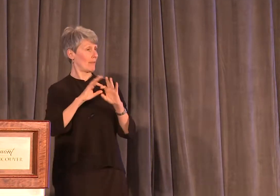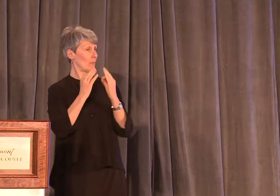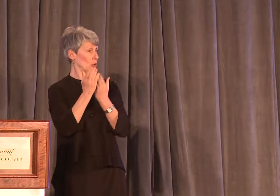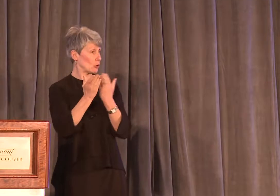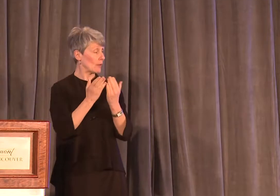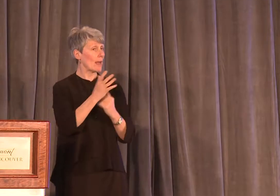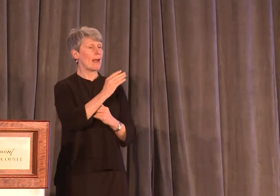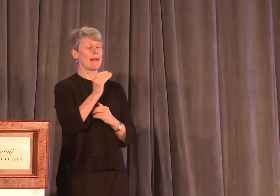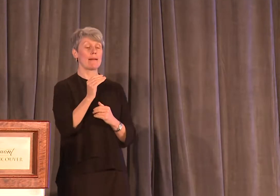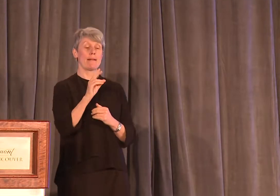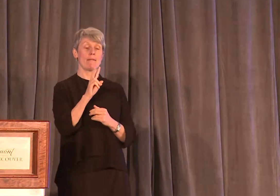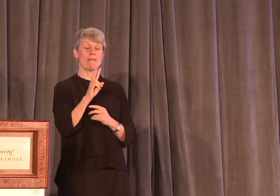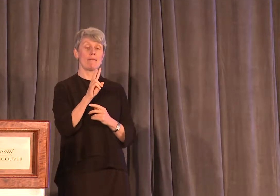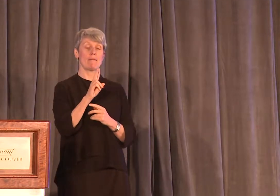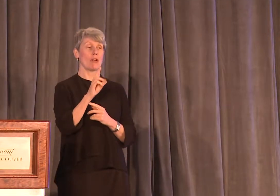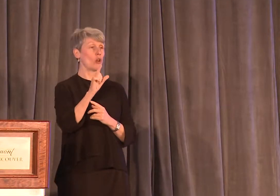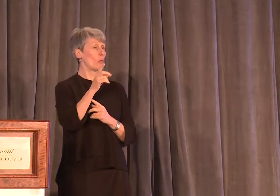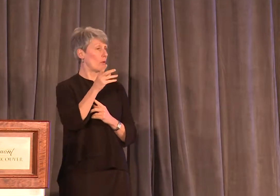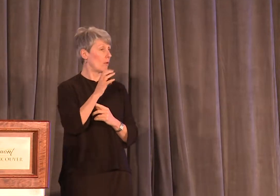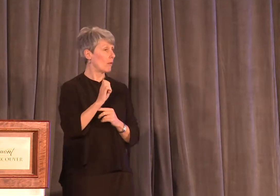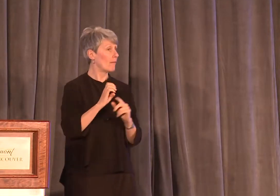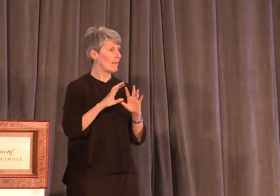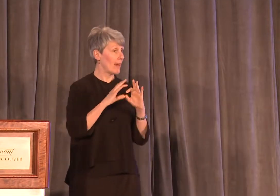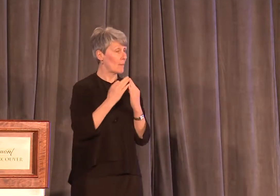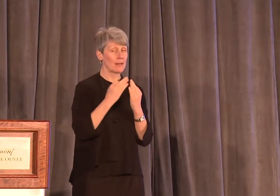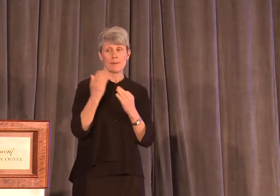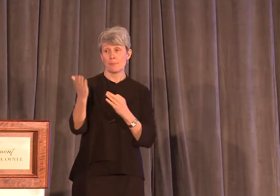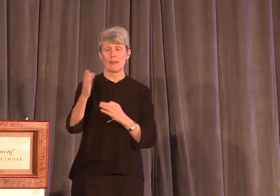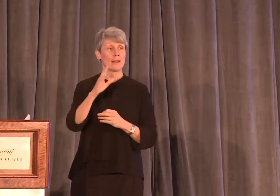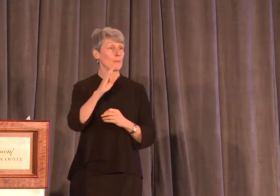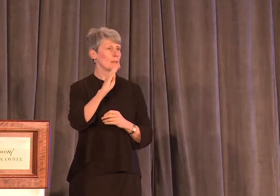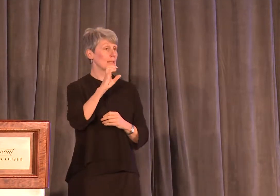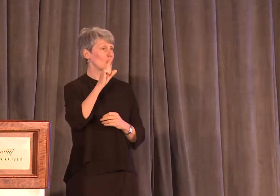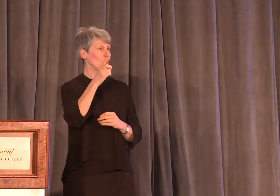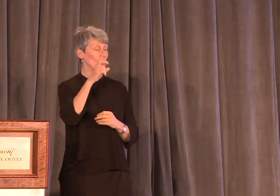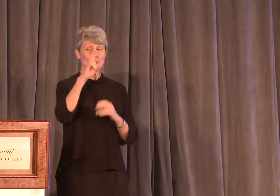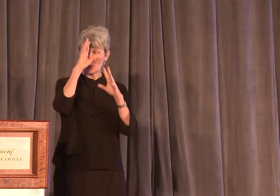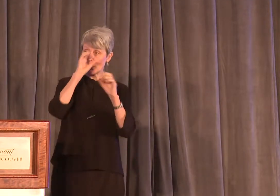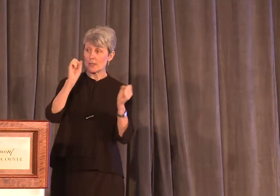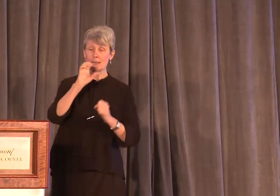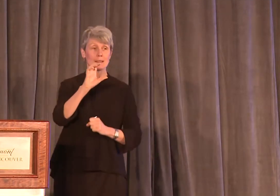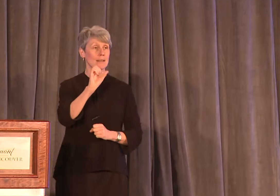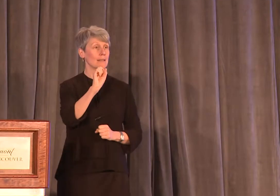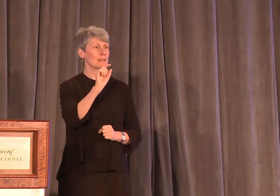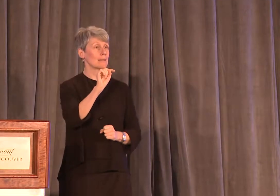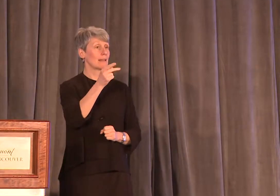vulnerable families. My pleasure to welcome BCGEU president, Stephanie Smith.